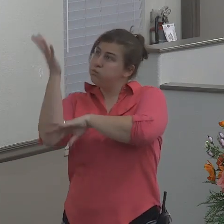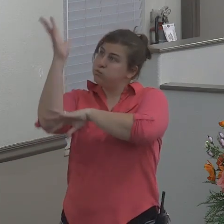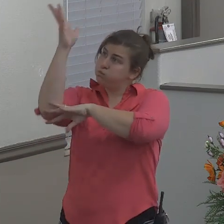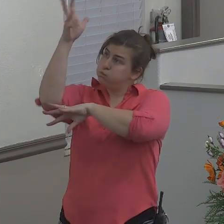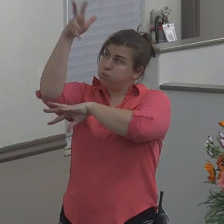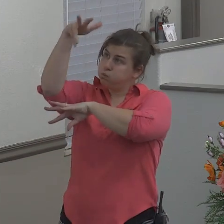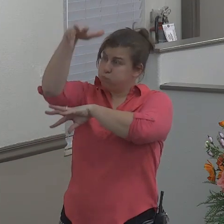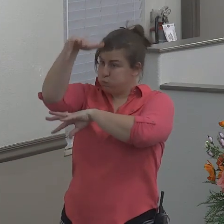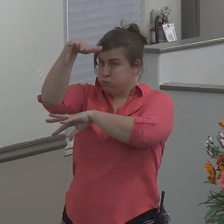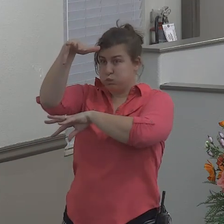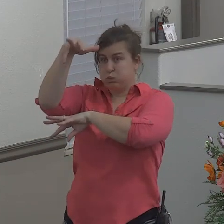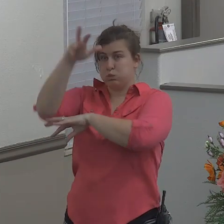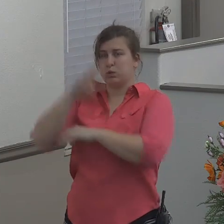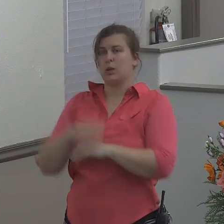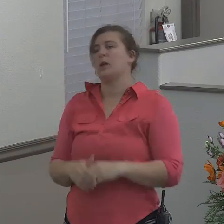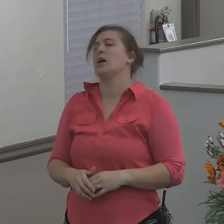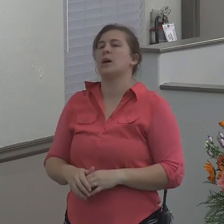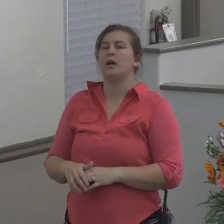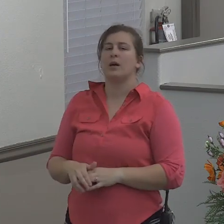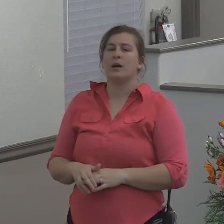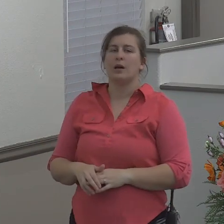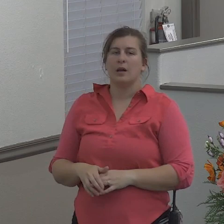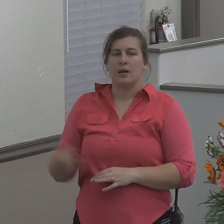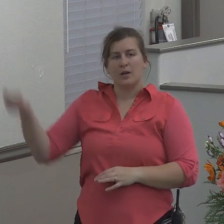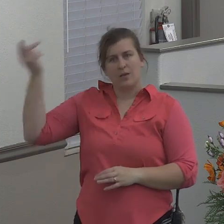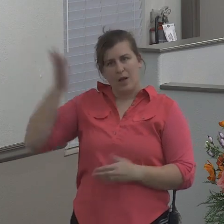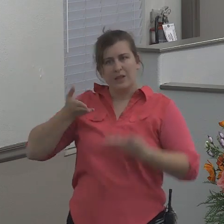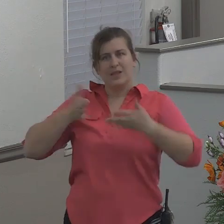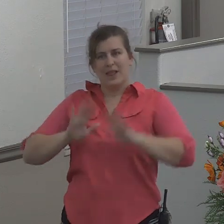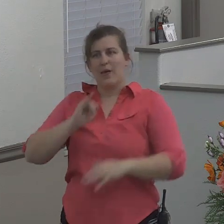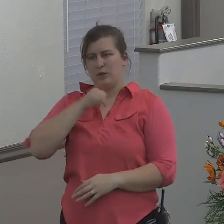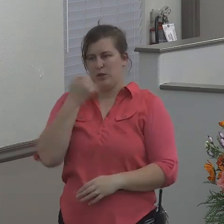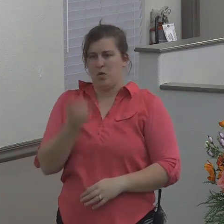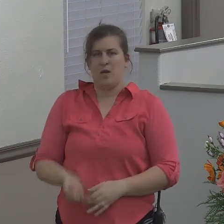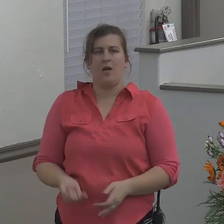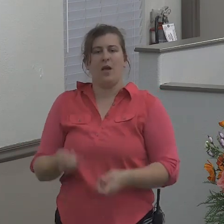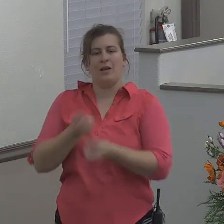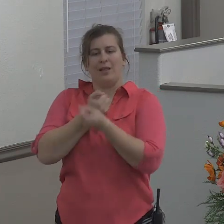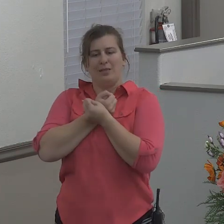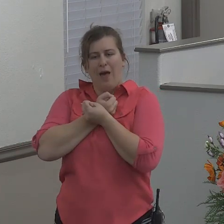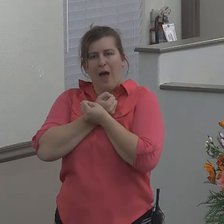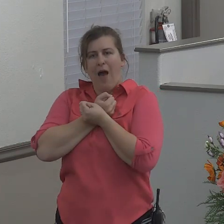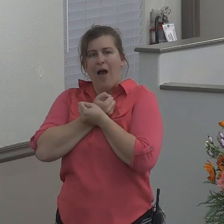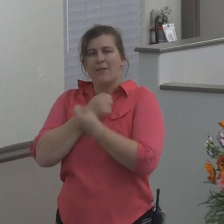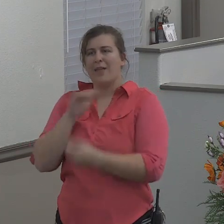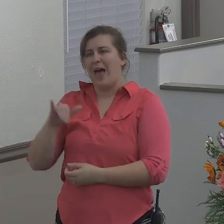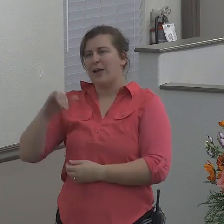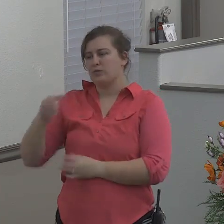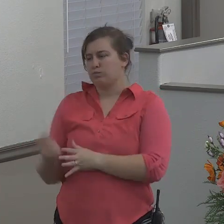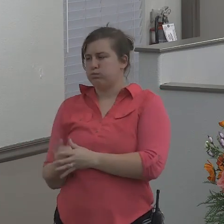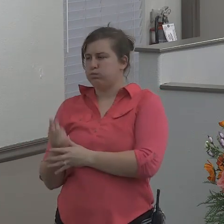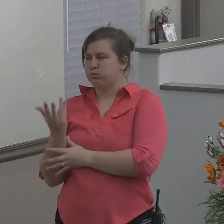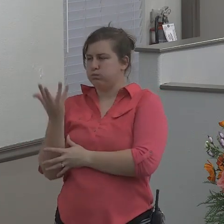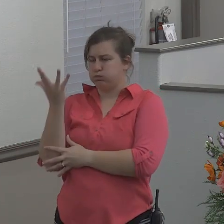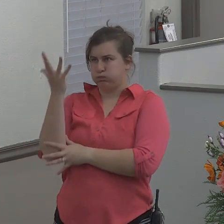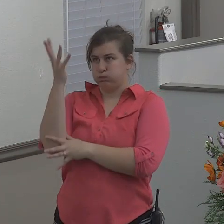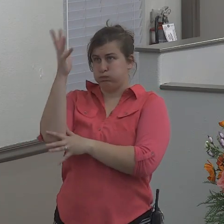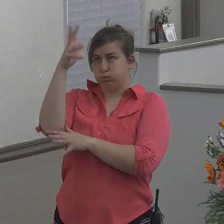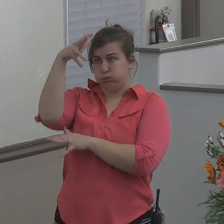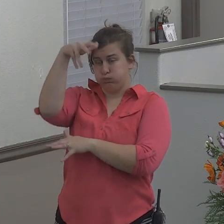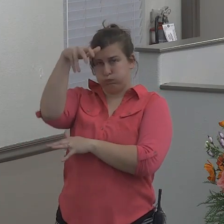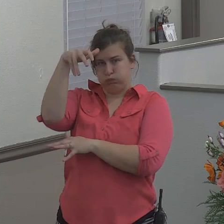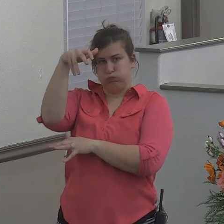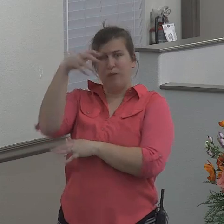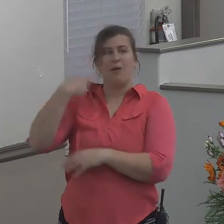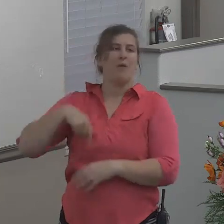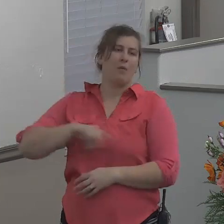to try to let Jonah get attached to this gourd to love this gourd to take care of this gourd we can all